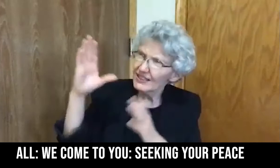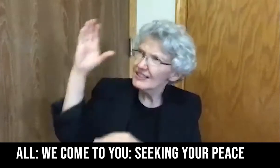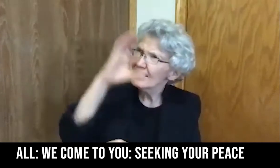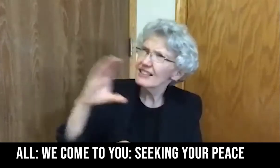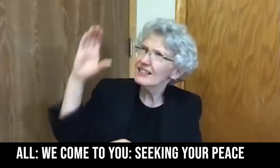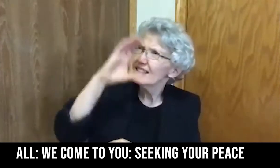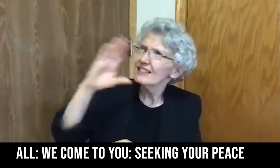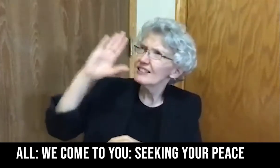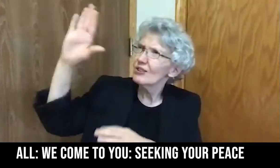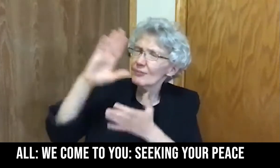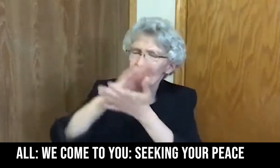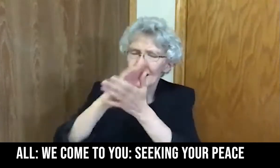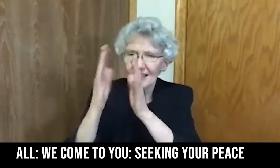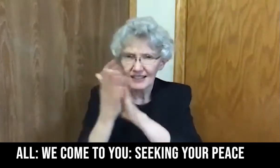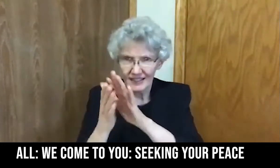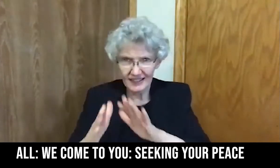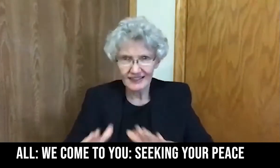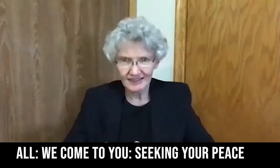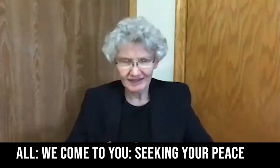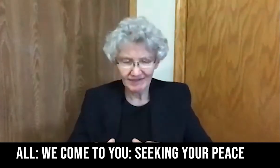We come to you seeking your peace.